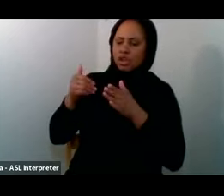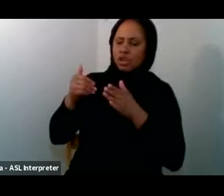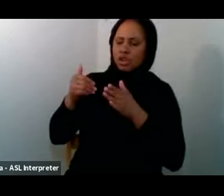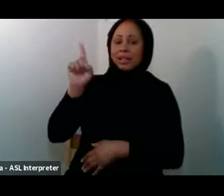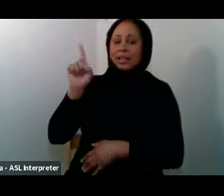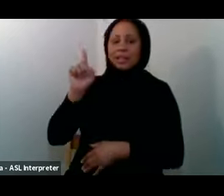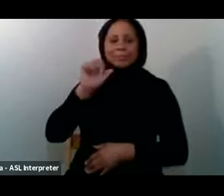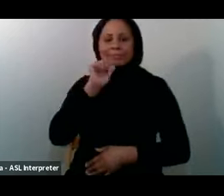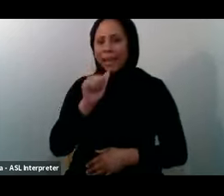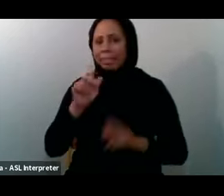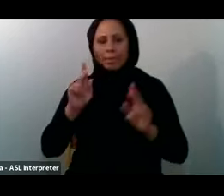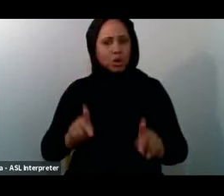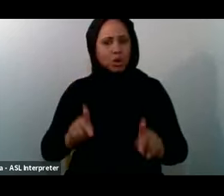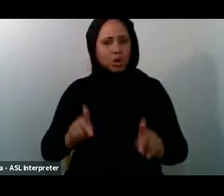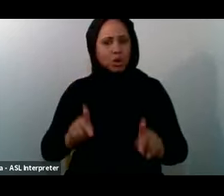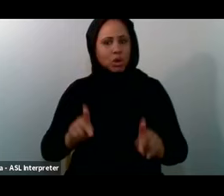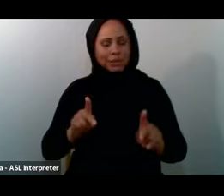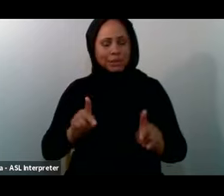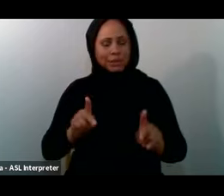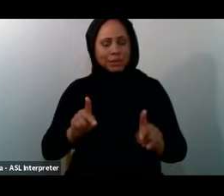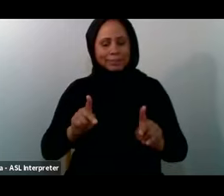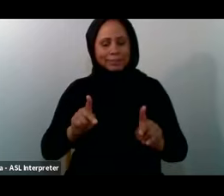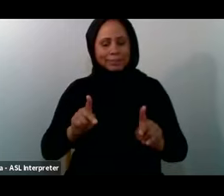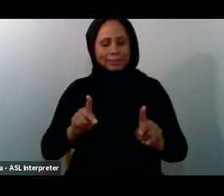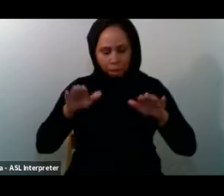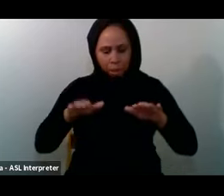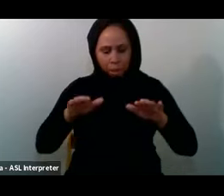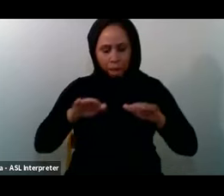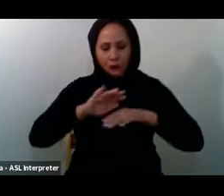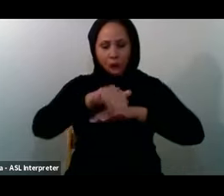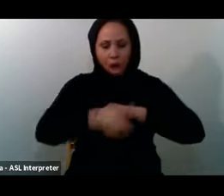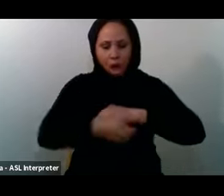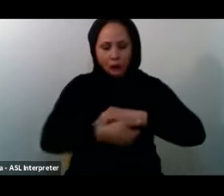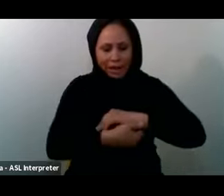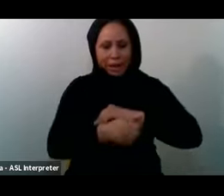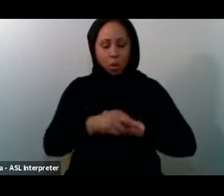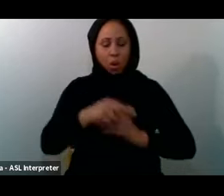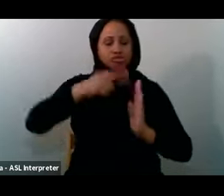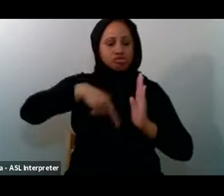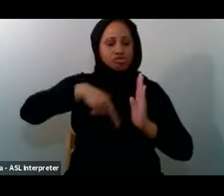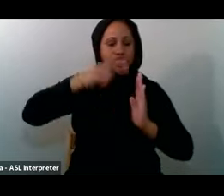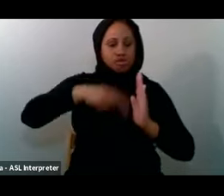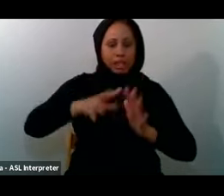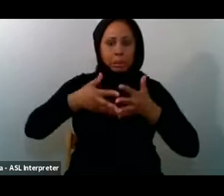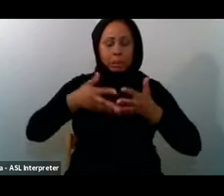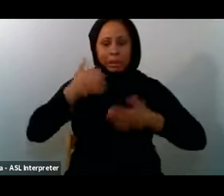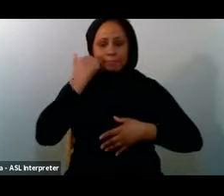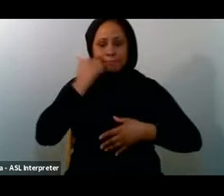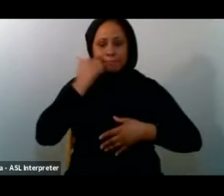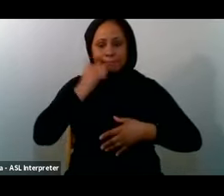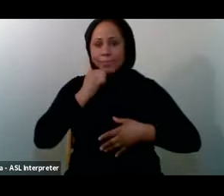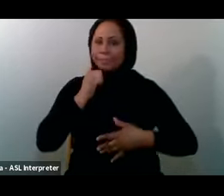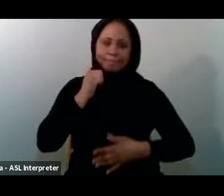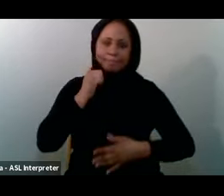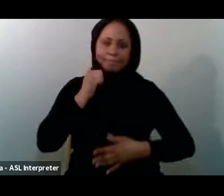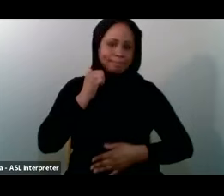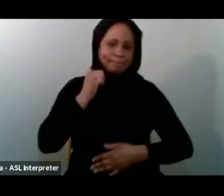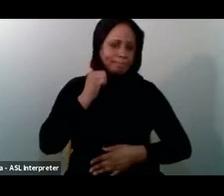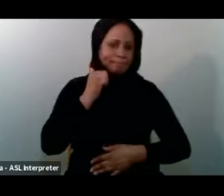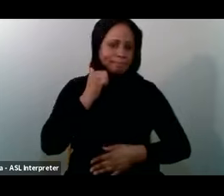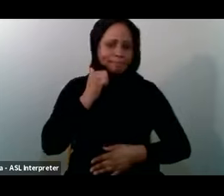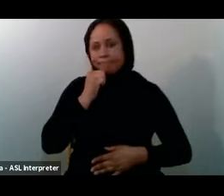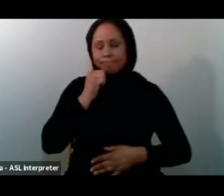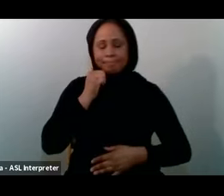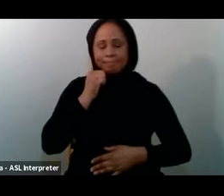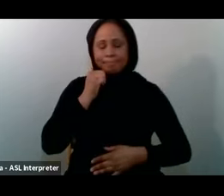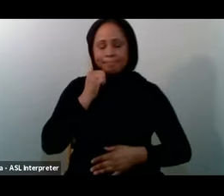night Isn't one who reads The entire Quran Every day Isn't one who You know Prays 20 rakahs of tarawih Isn't one who makes